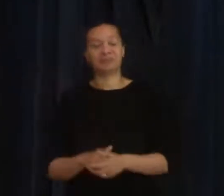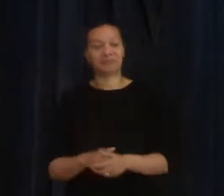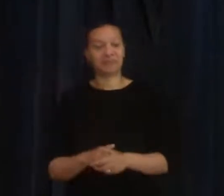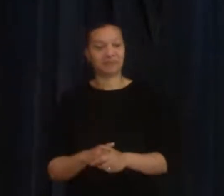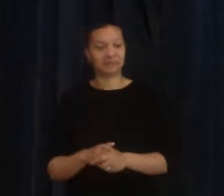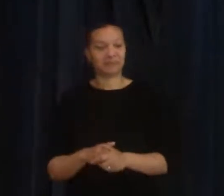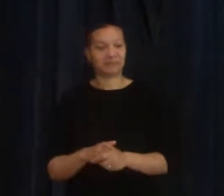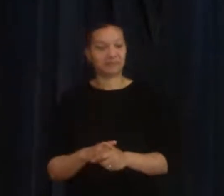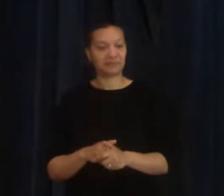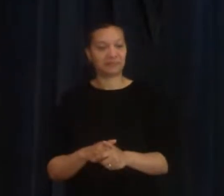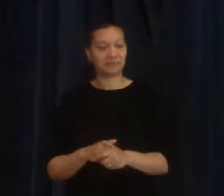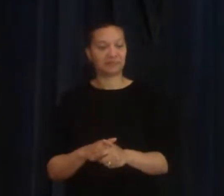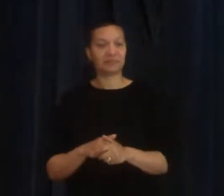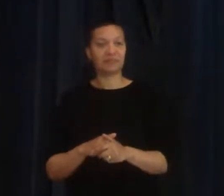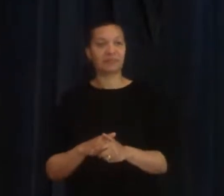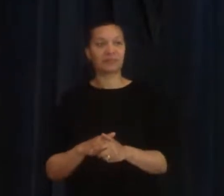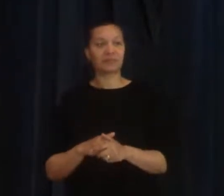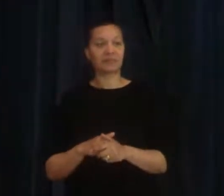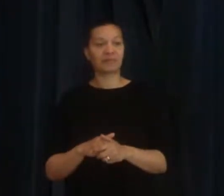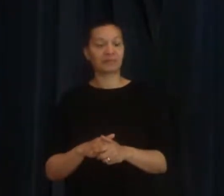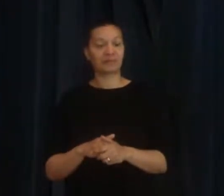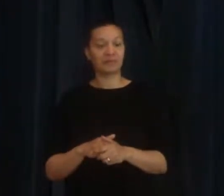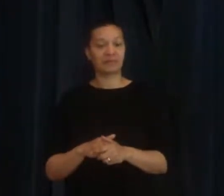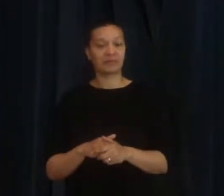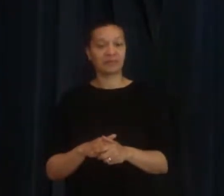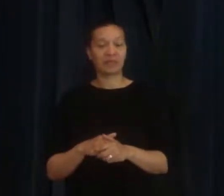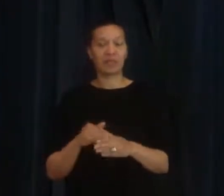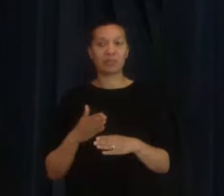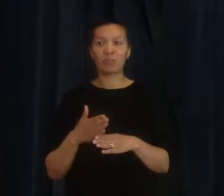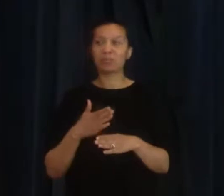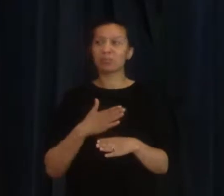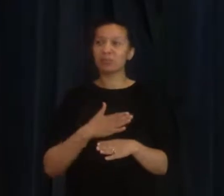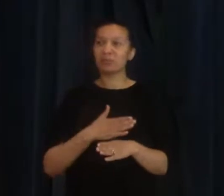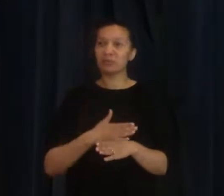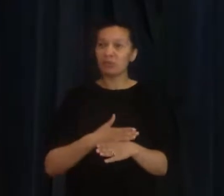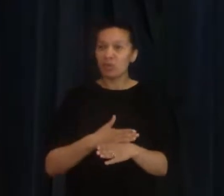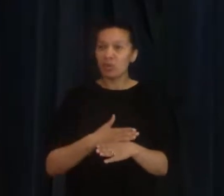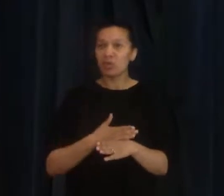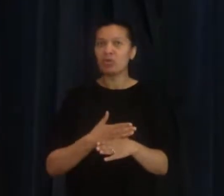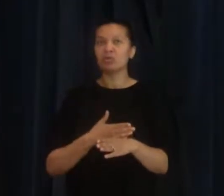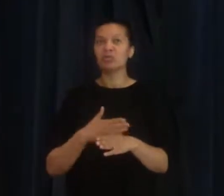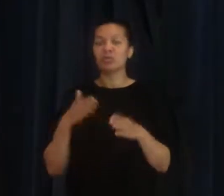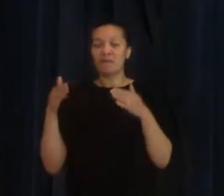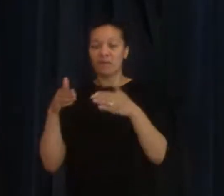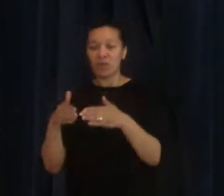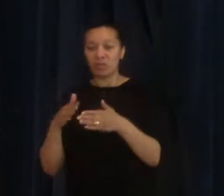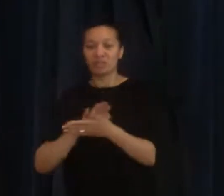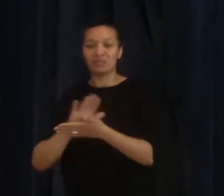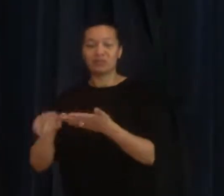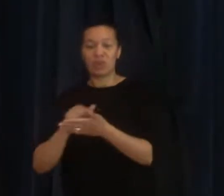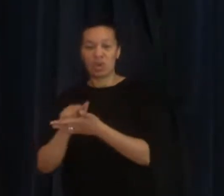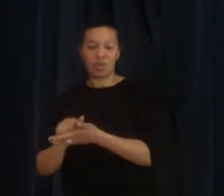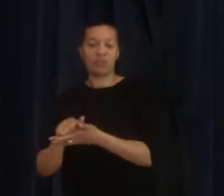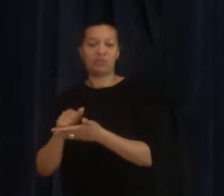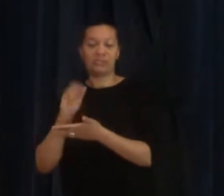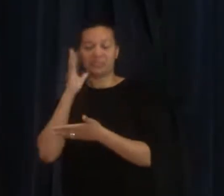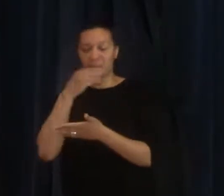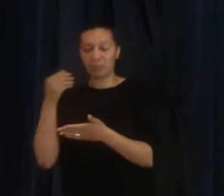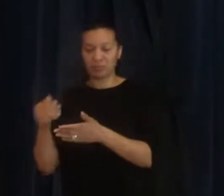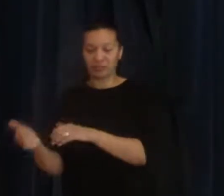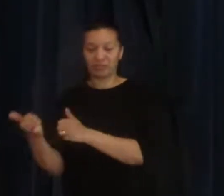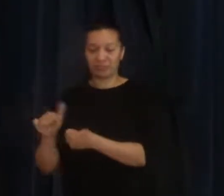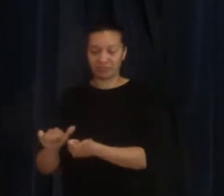But before we go into more detail on baptism in the Holy Spirit, I feel it pertinent to speak a little more